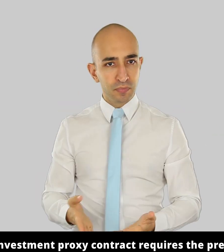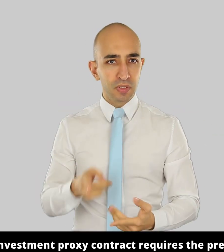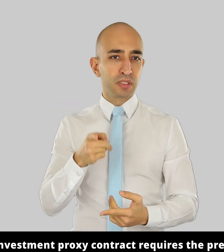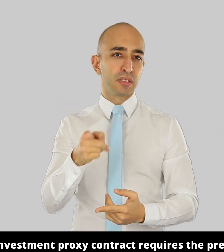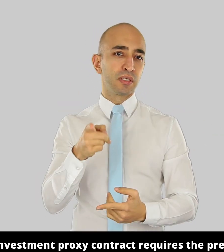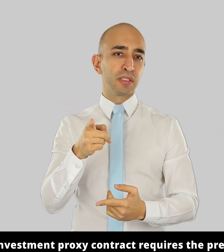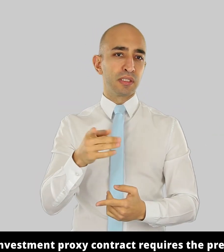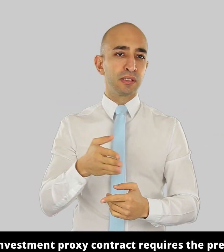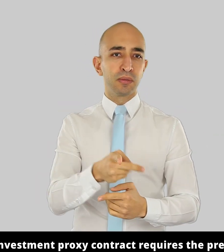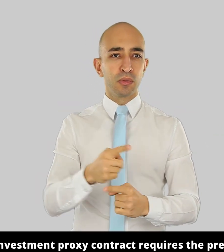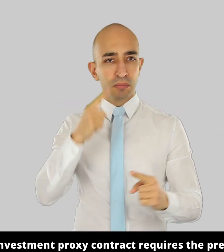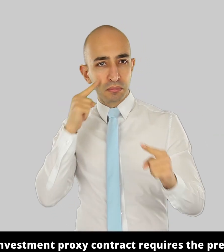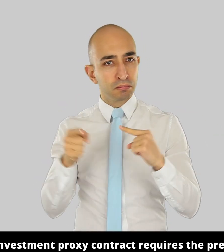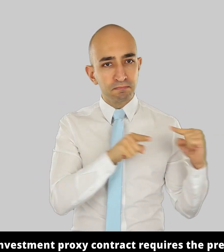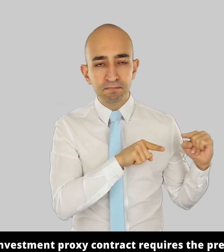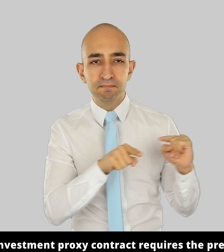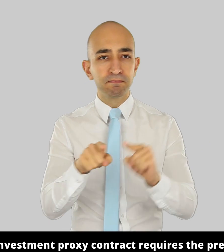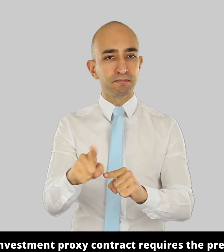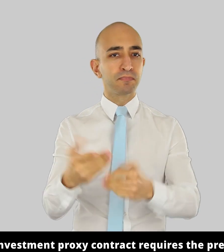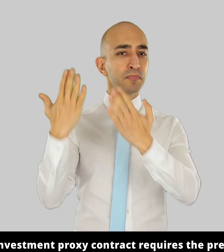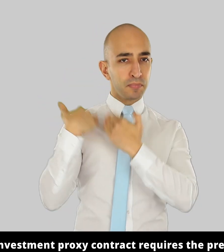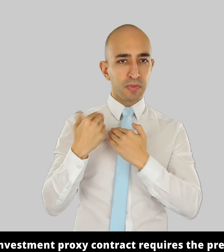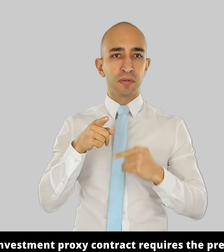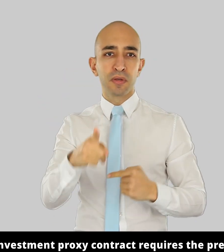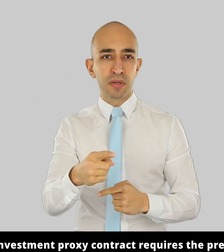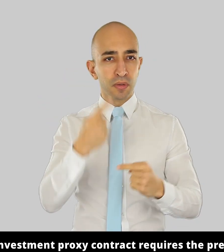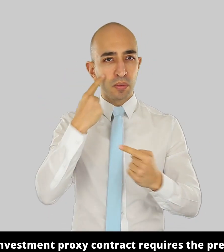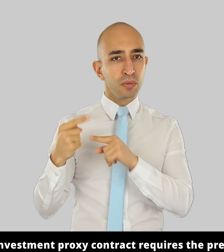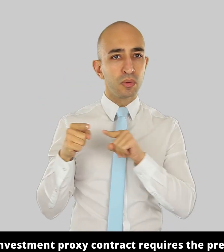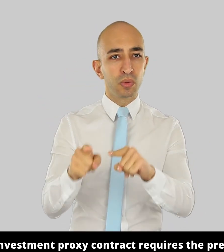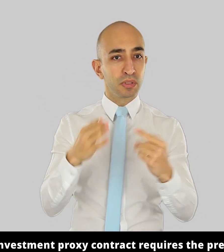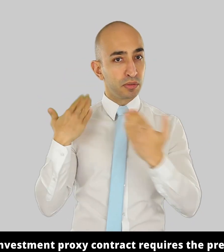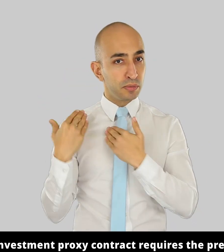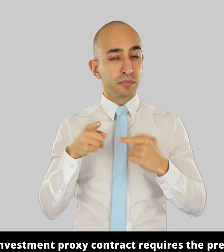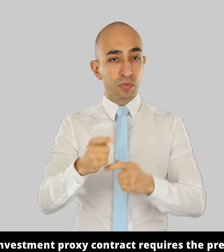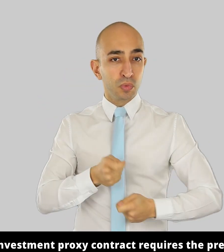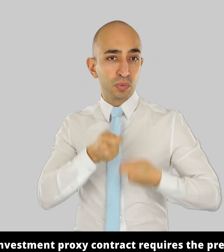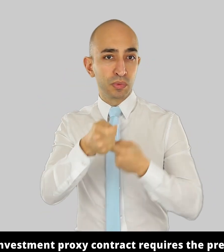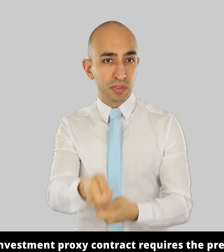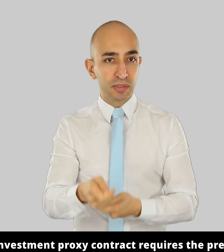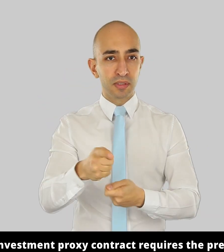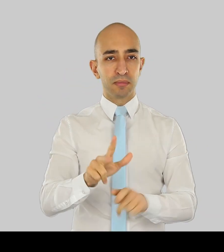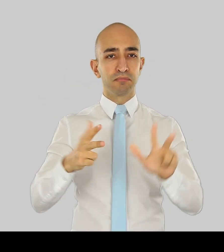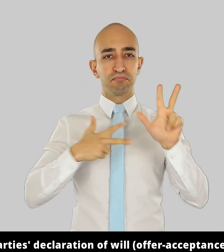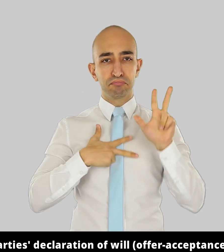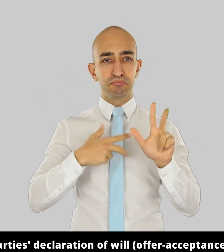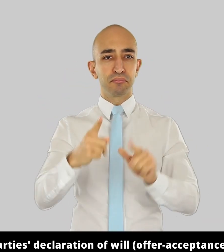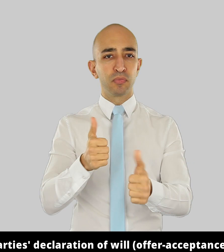investment proxy contract requires the presence of parties, the subject matter of the contract, as well as the